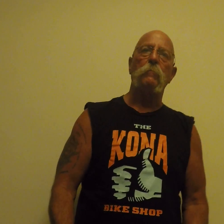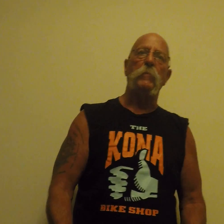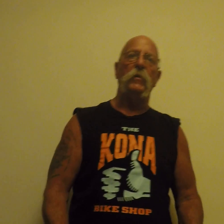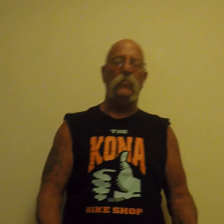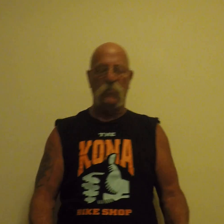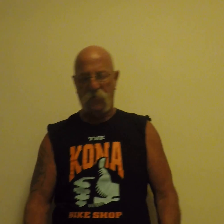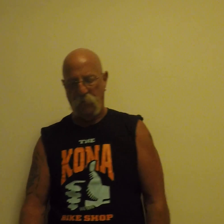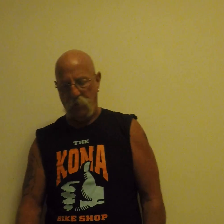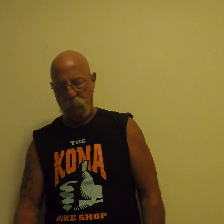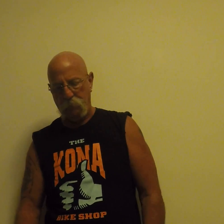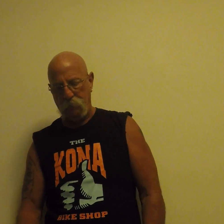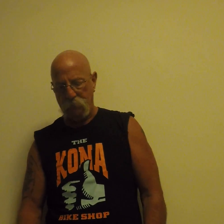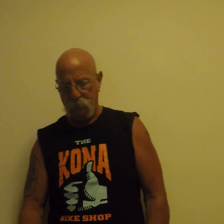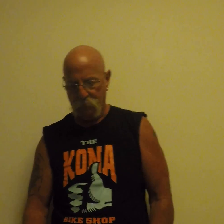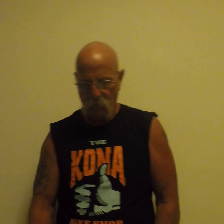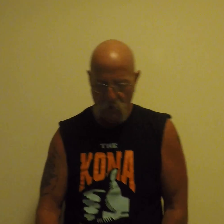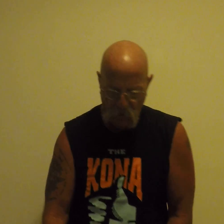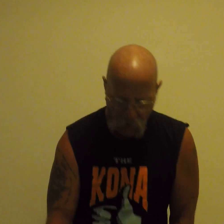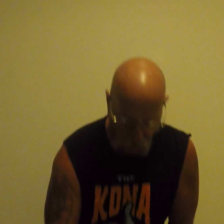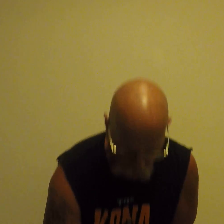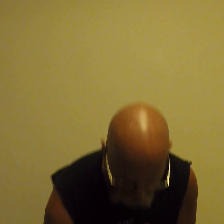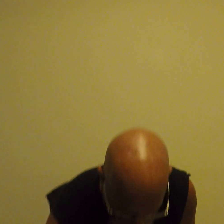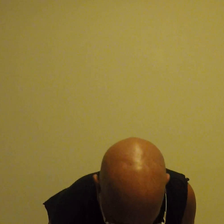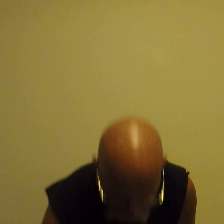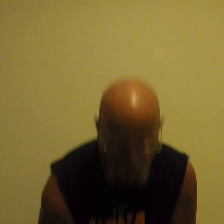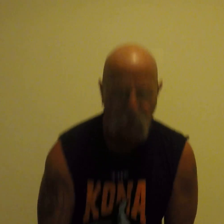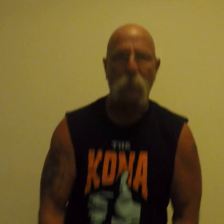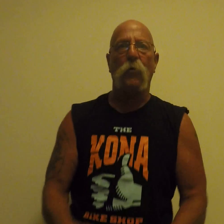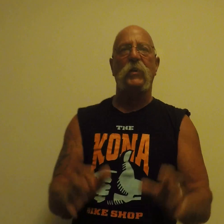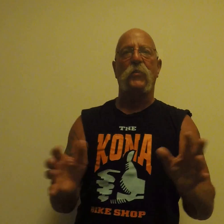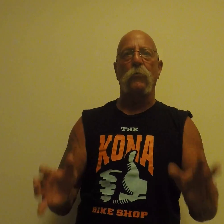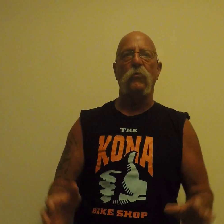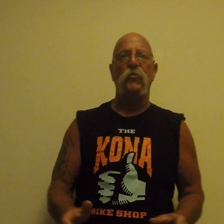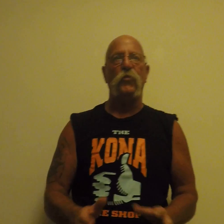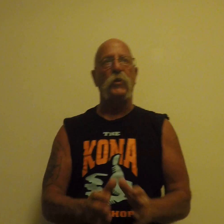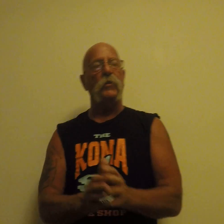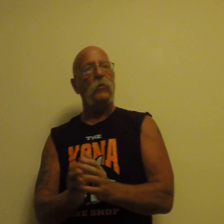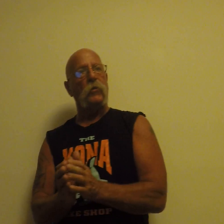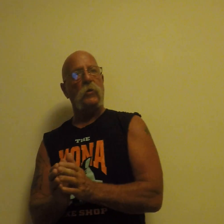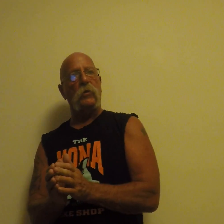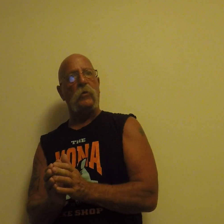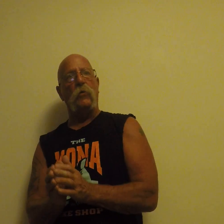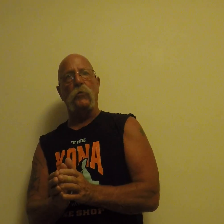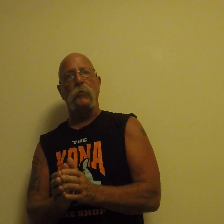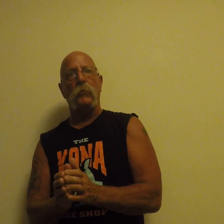and just do it. There are different breakthroughs you can go through.